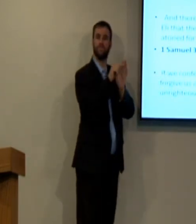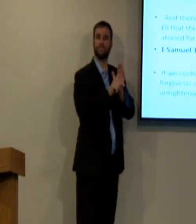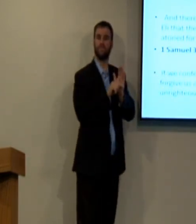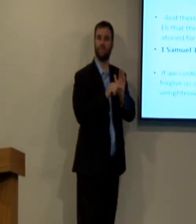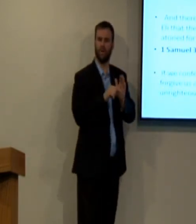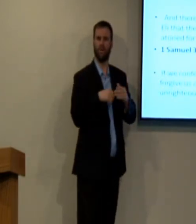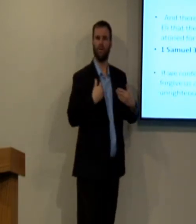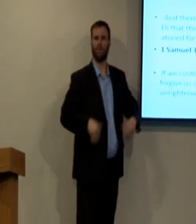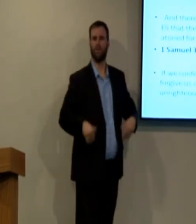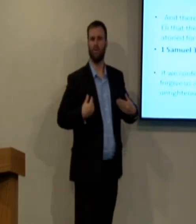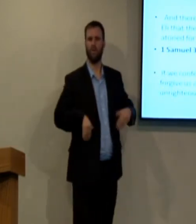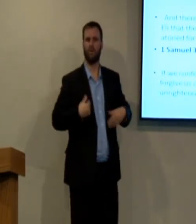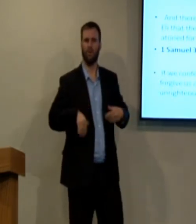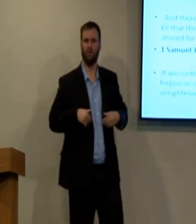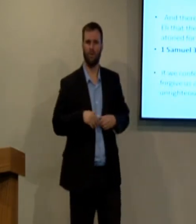forever. In the New Testament,